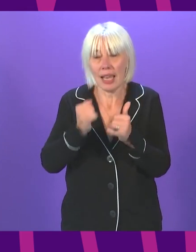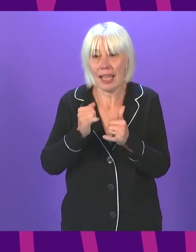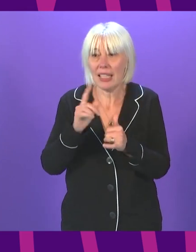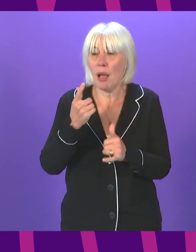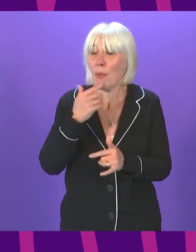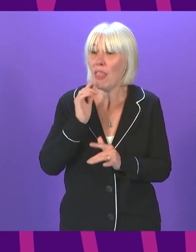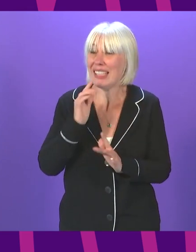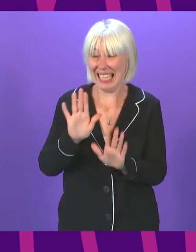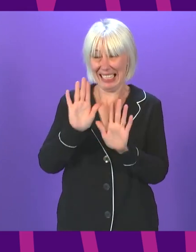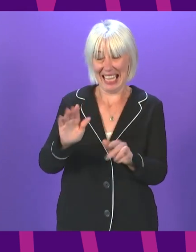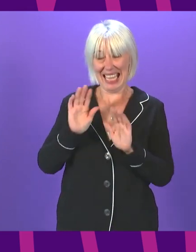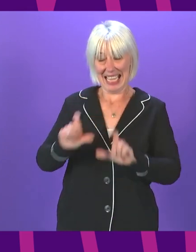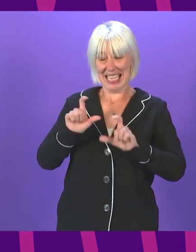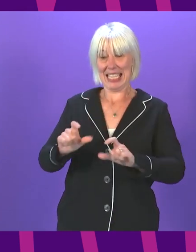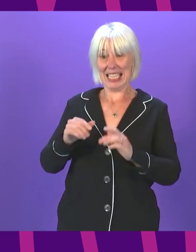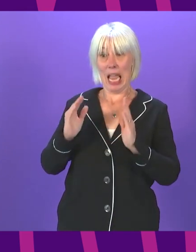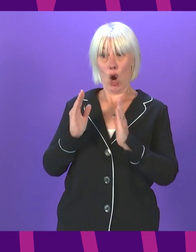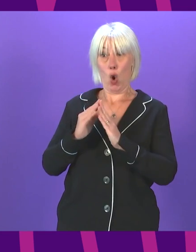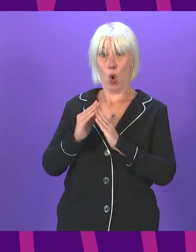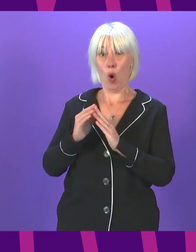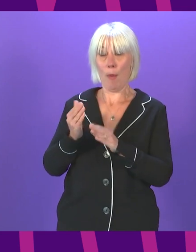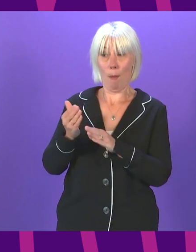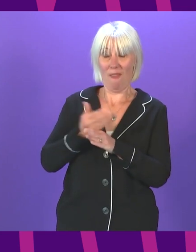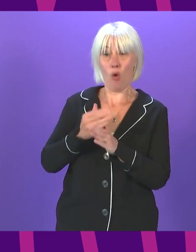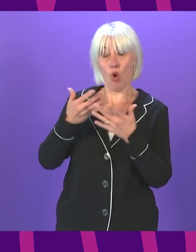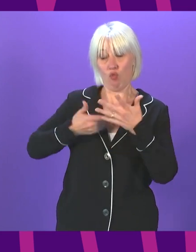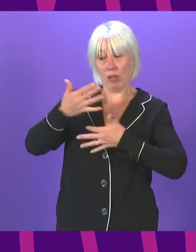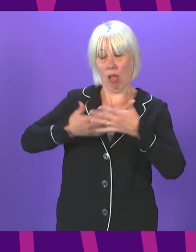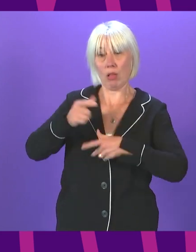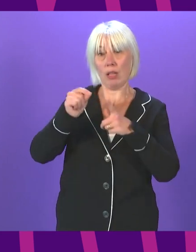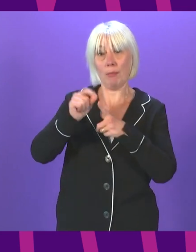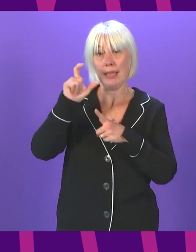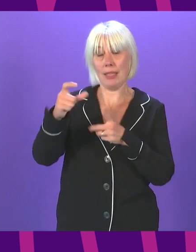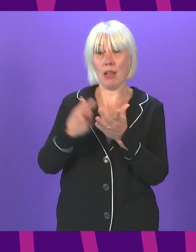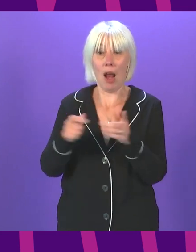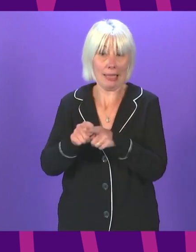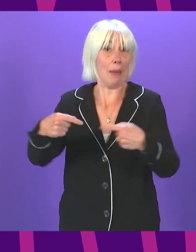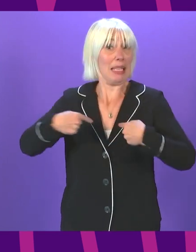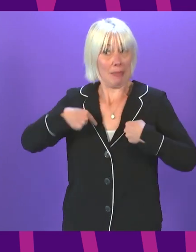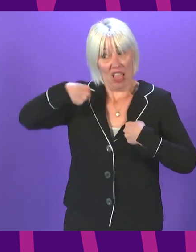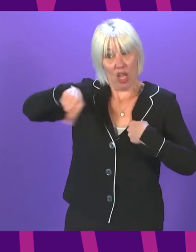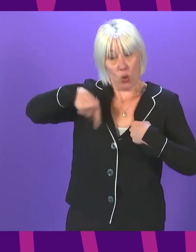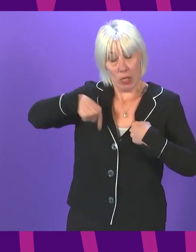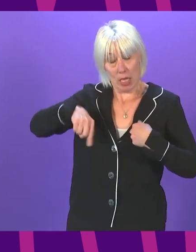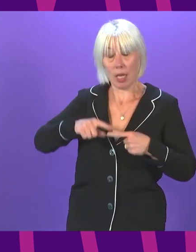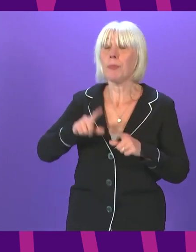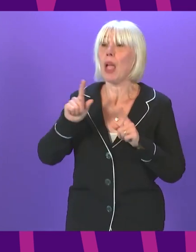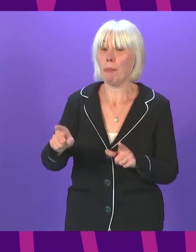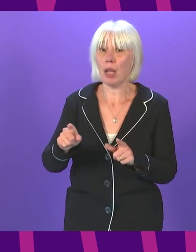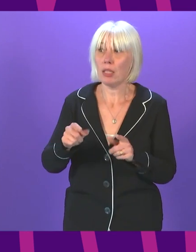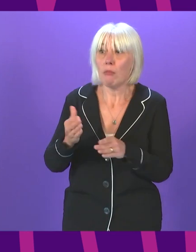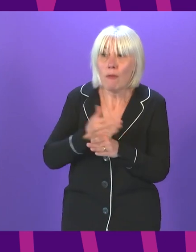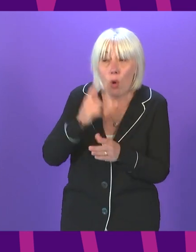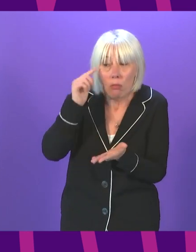pending a PCR test, as I was at the start of this week, if you are a contact of someone who has tested positive. In any of these situations,